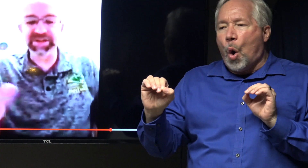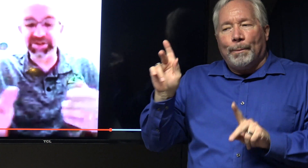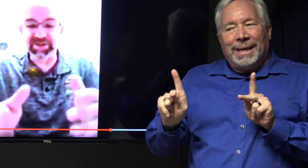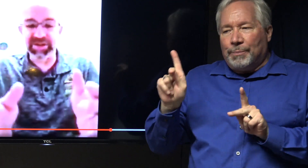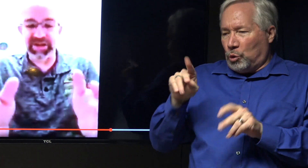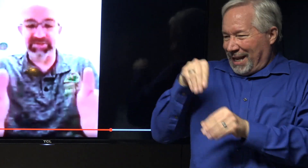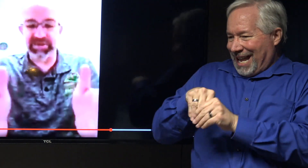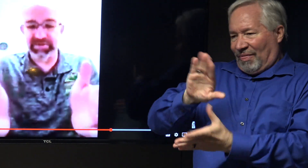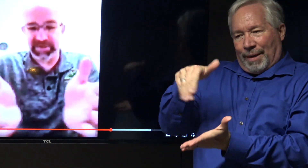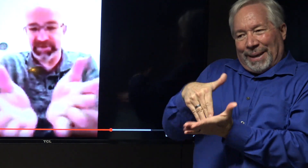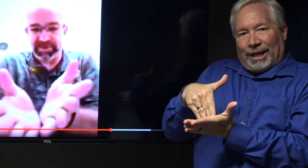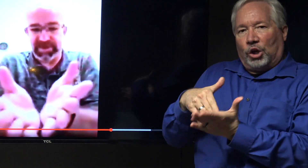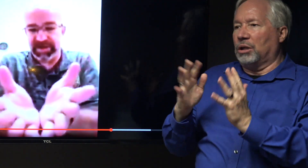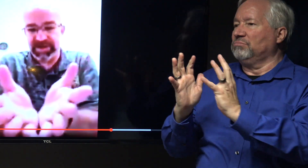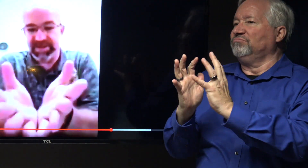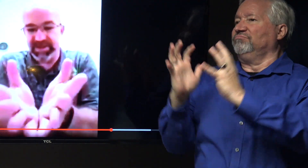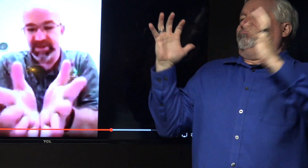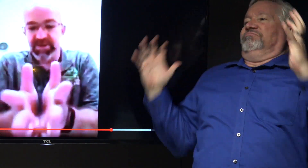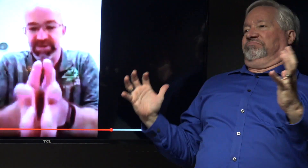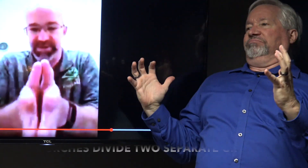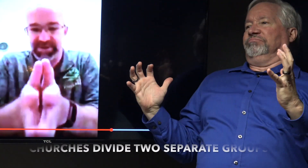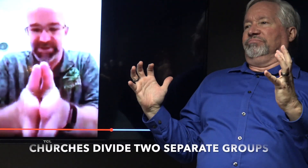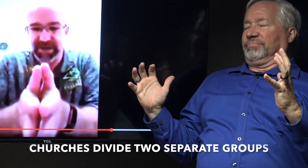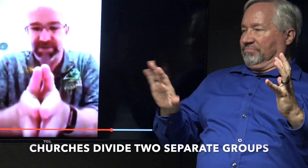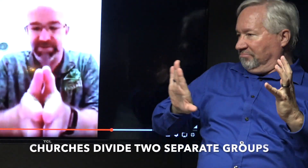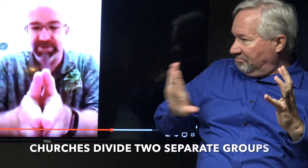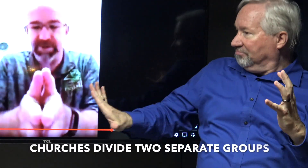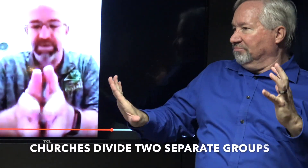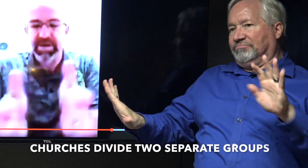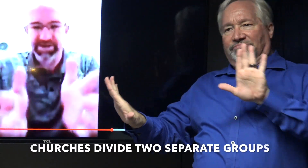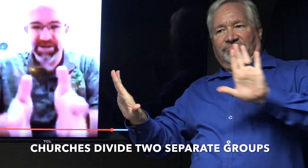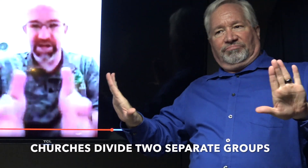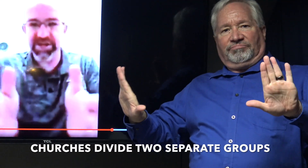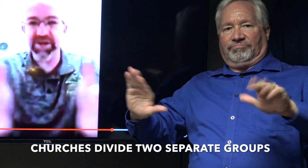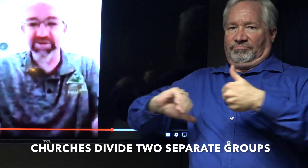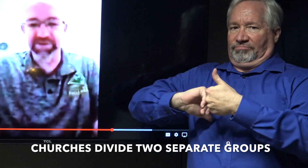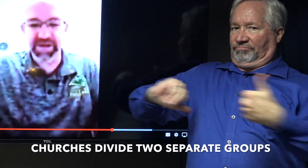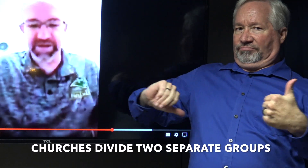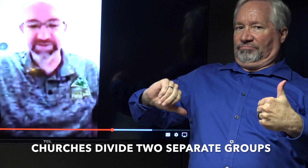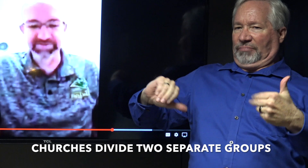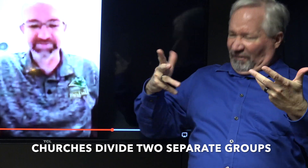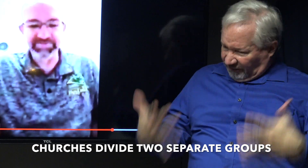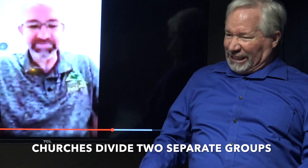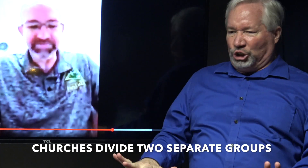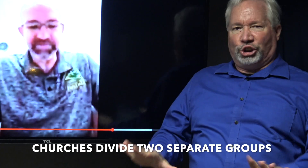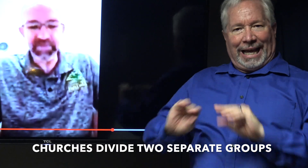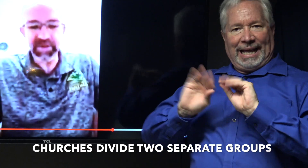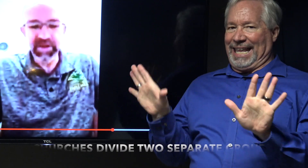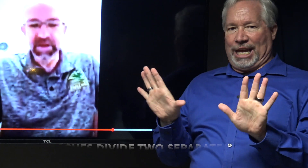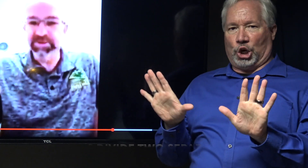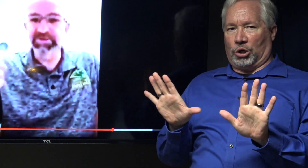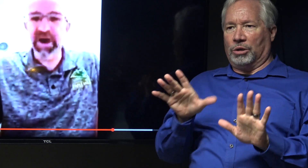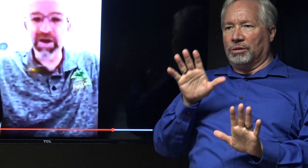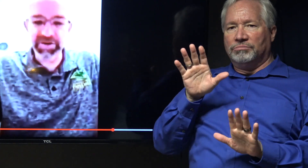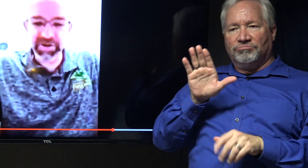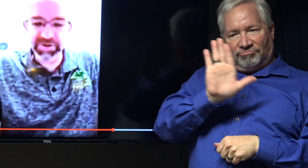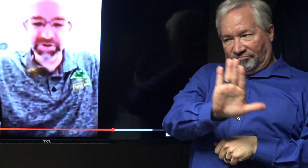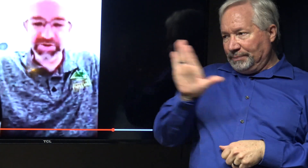the sides literally but I guess in the dream at this time of the dream sides had to have been taken. There was fire on the